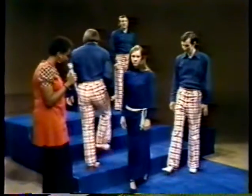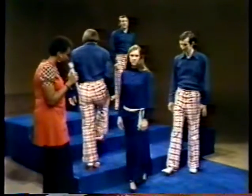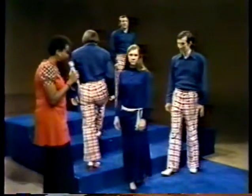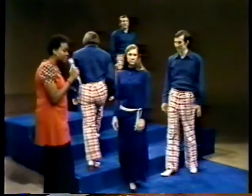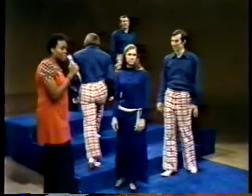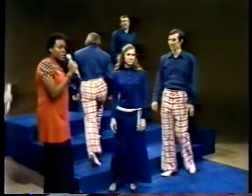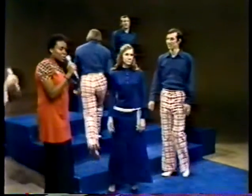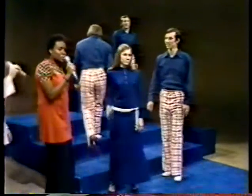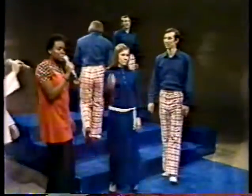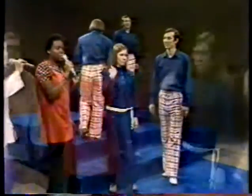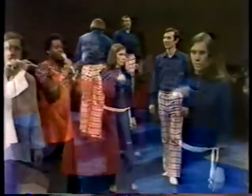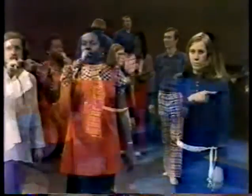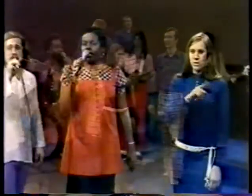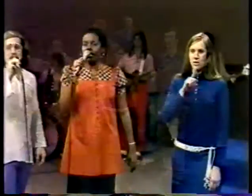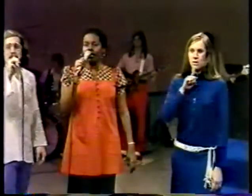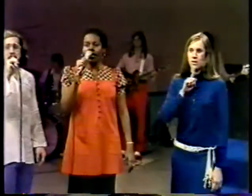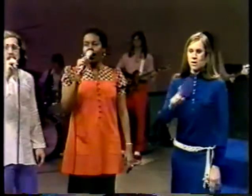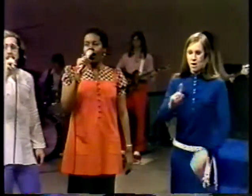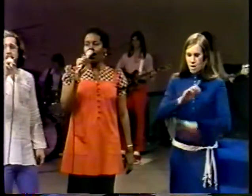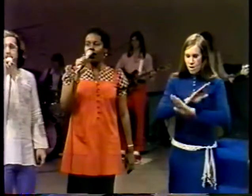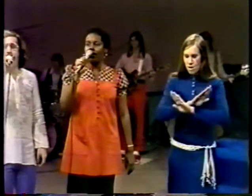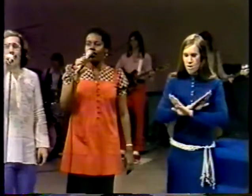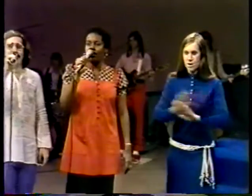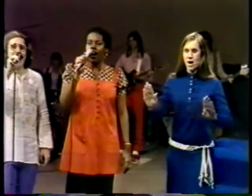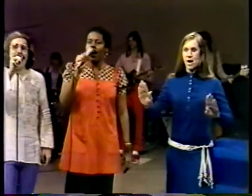We shall obey.